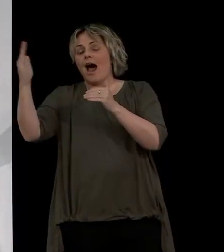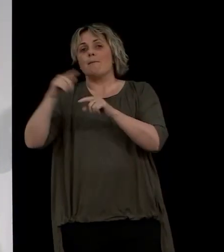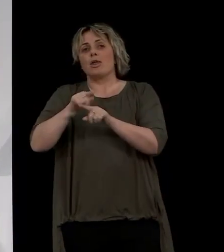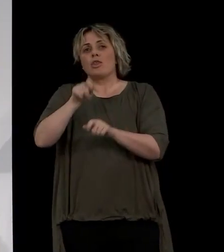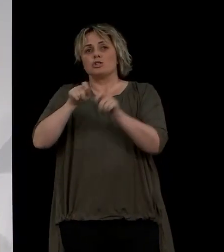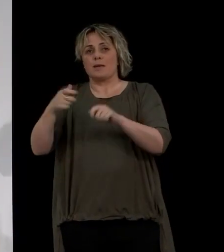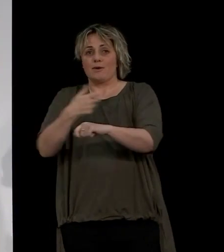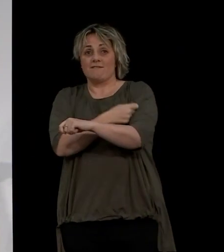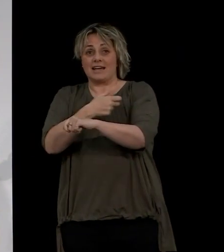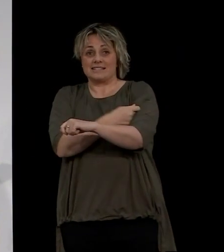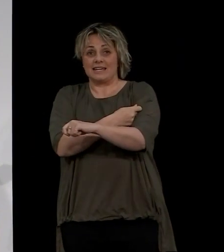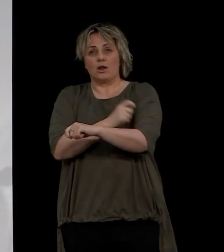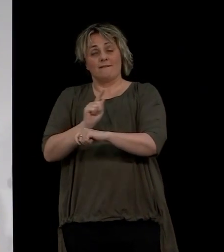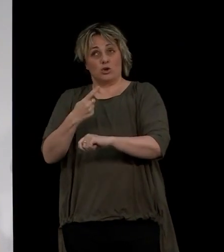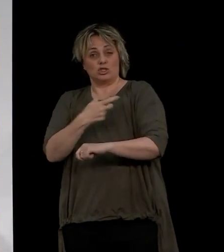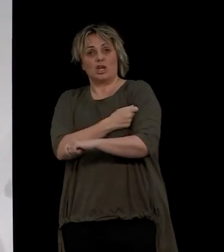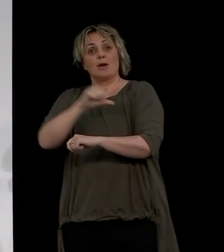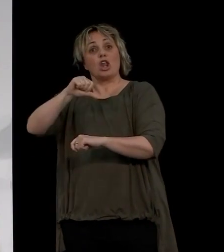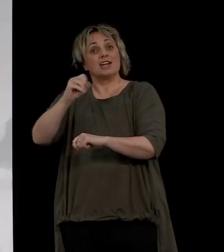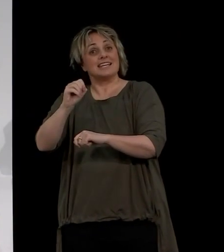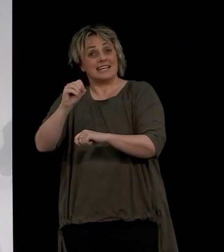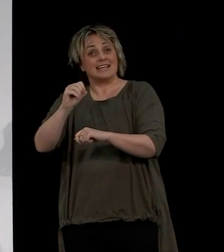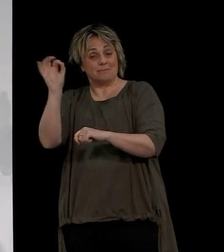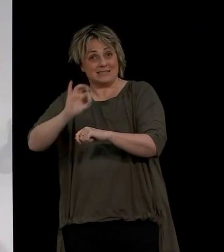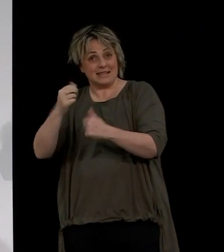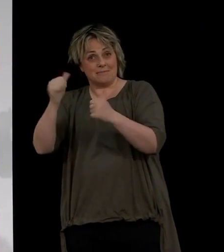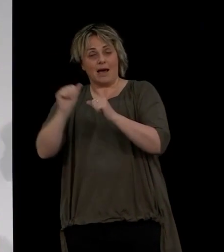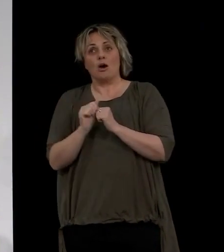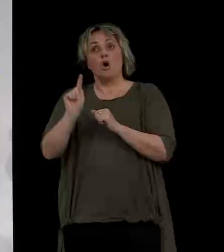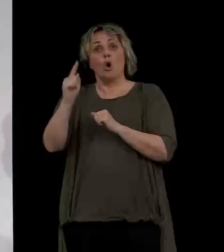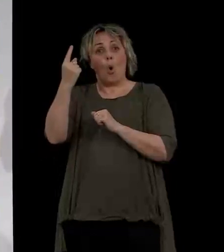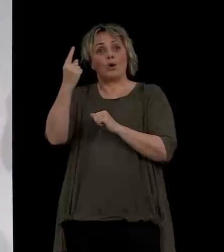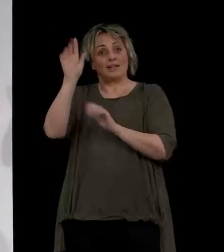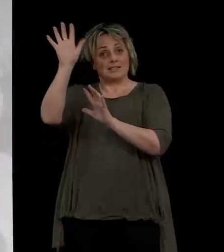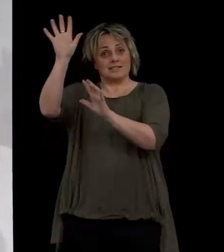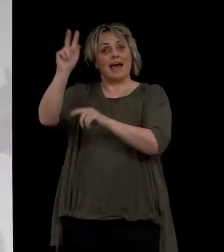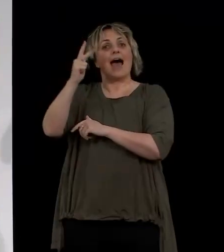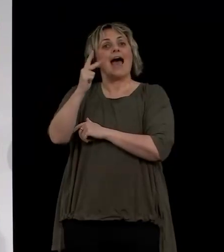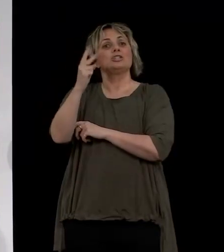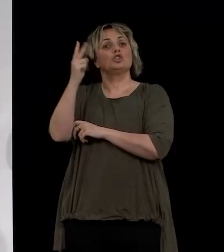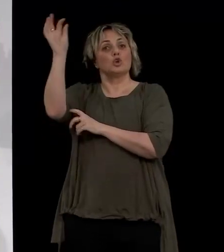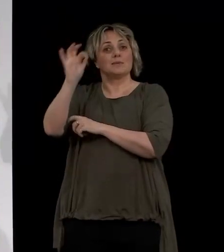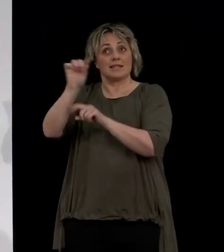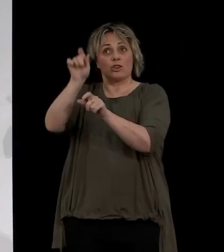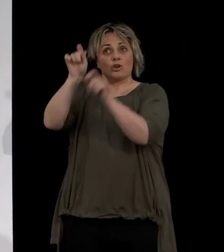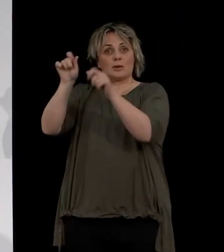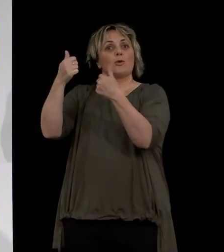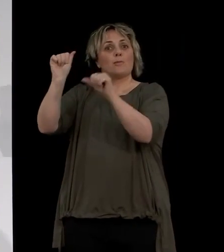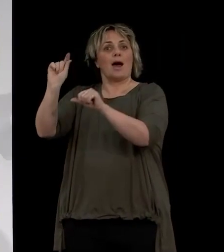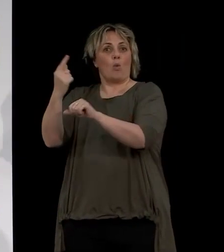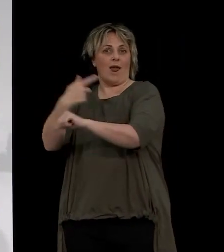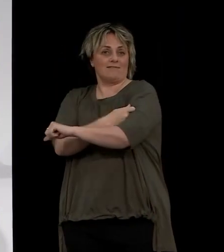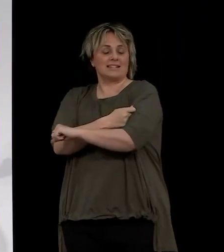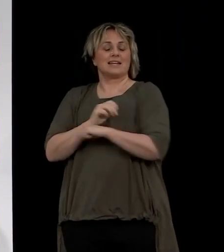vaccination rates for first jabs hit over 90%. In Auckland, 82% of the eligible population have now had their first vaccine.